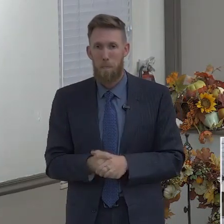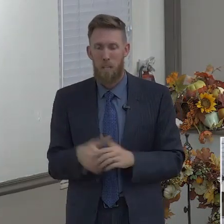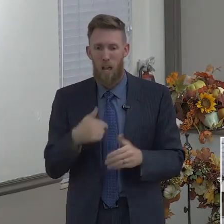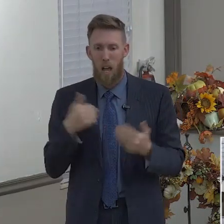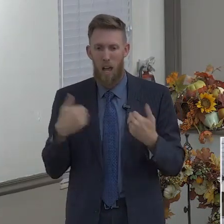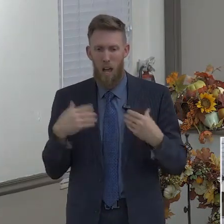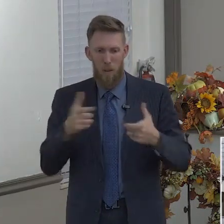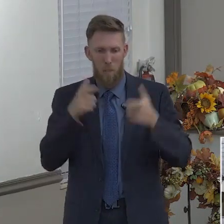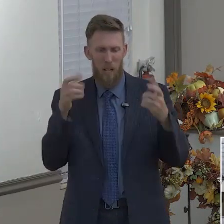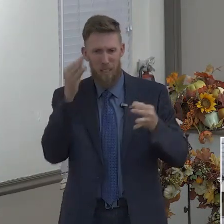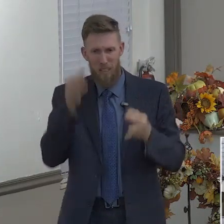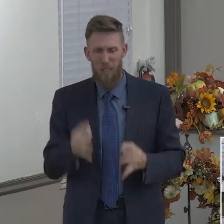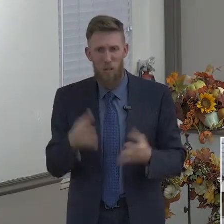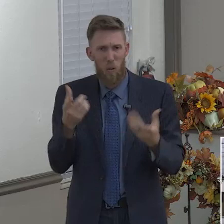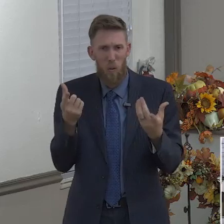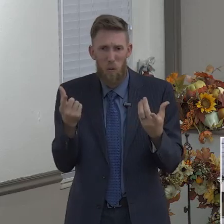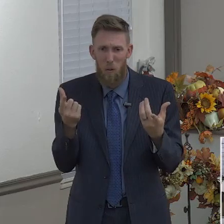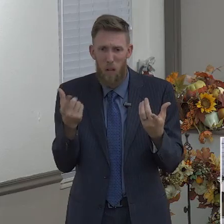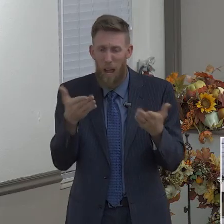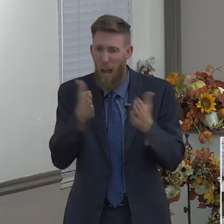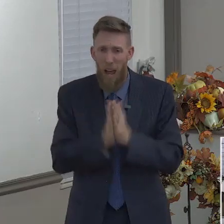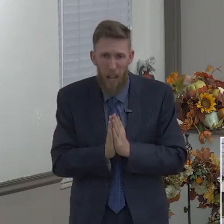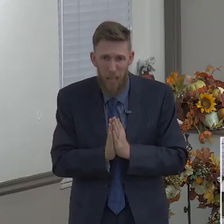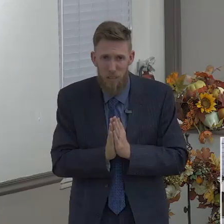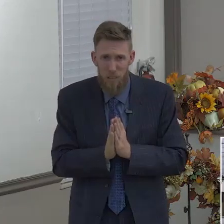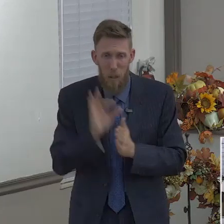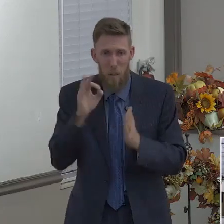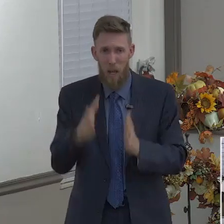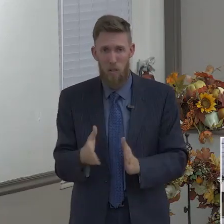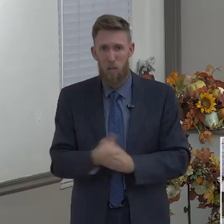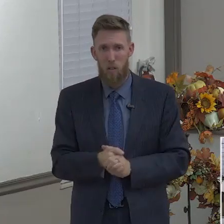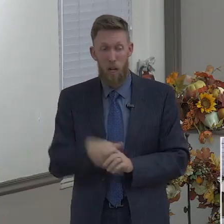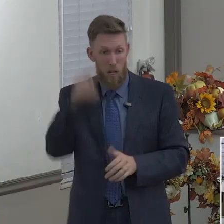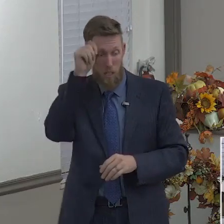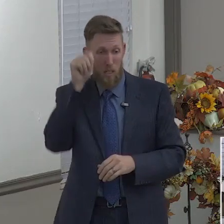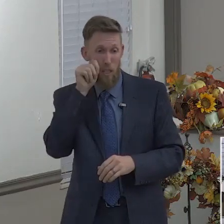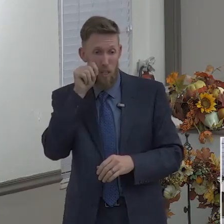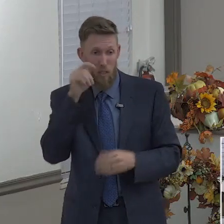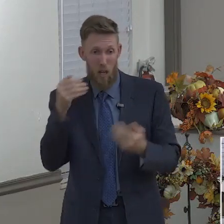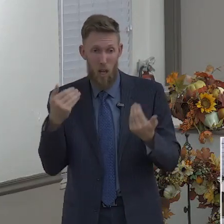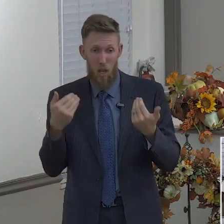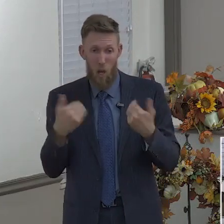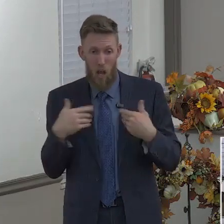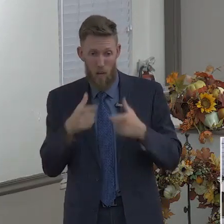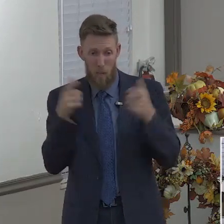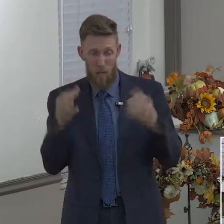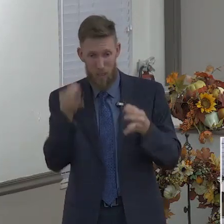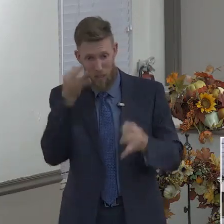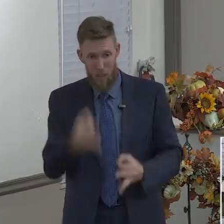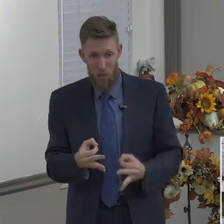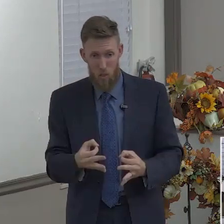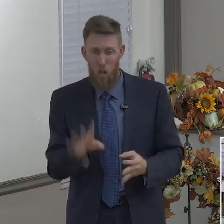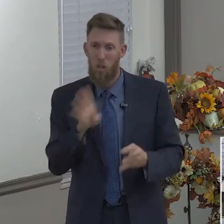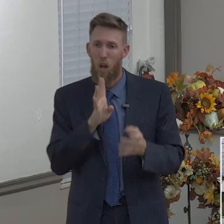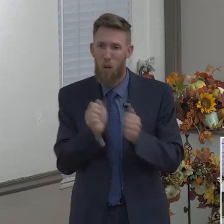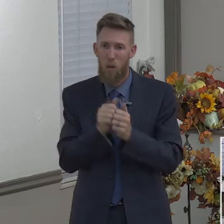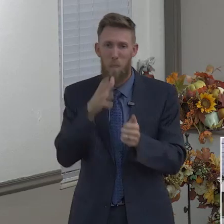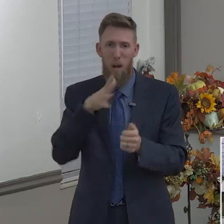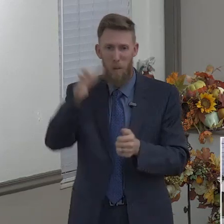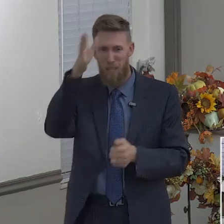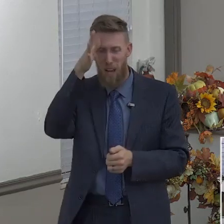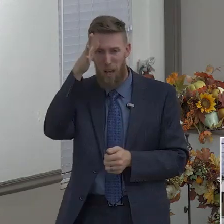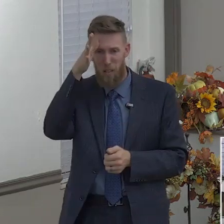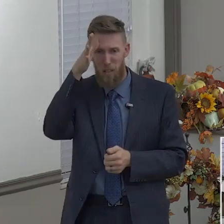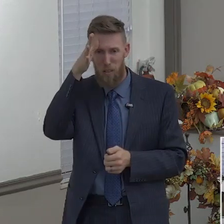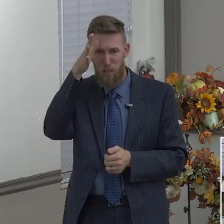Teenagers. You have a decision to make? Talk to mom and dad. Hey, mom, what do think about this? Dad, what do you think about